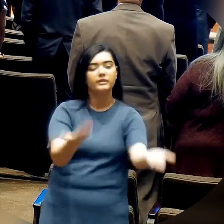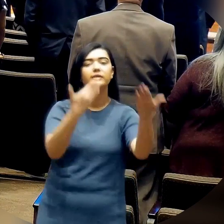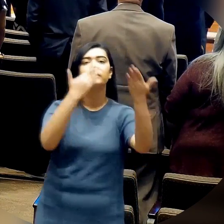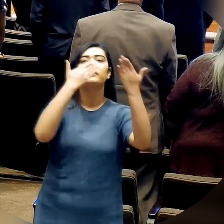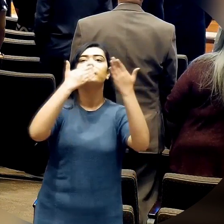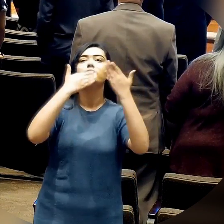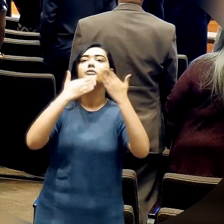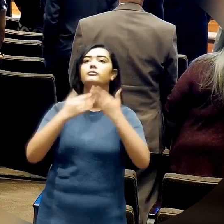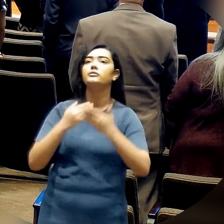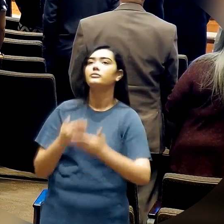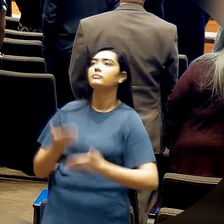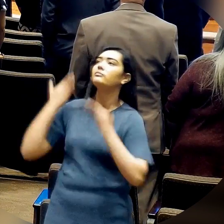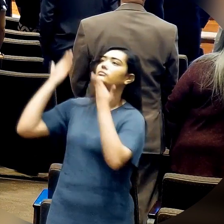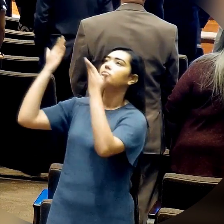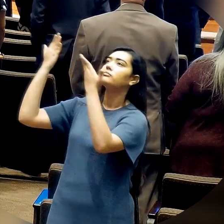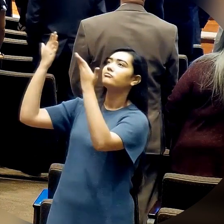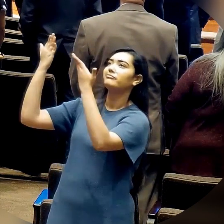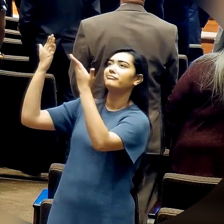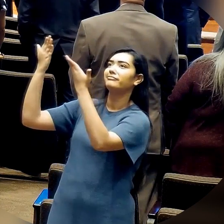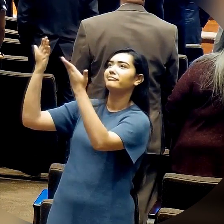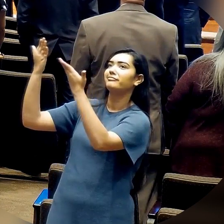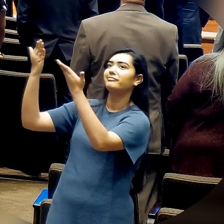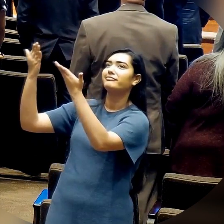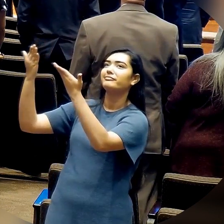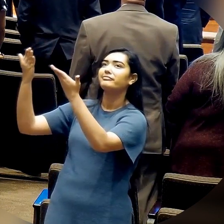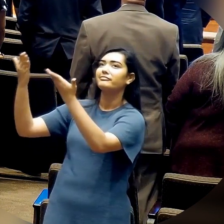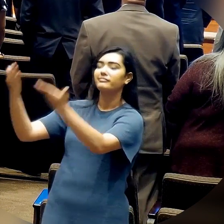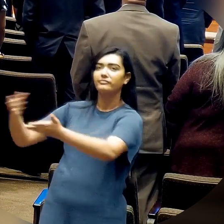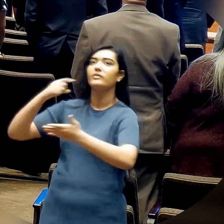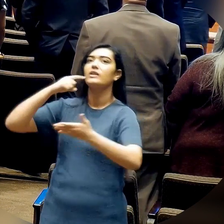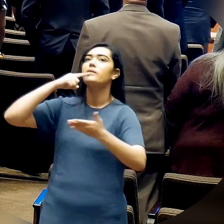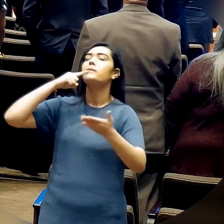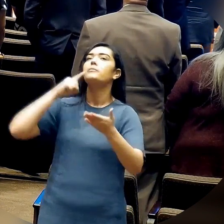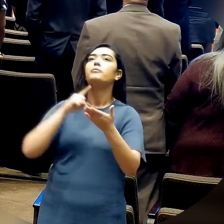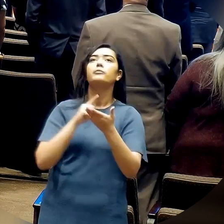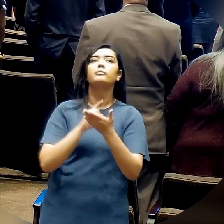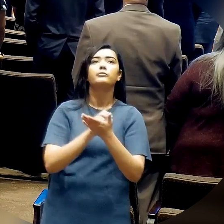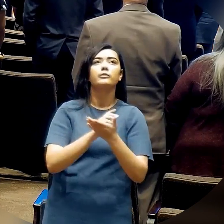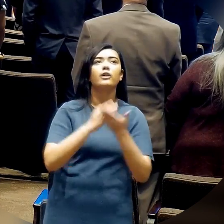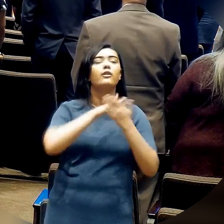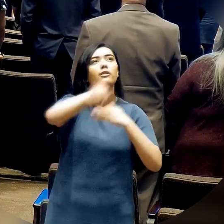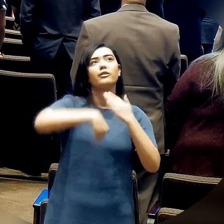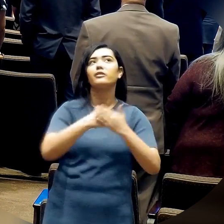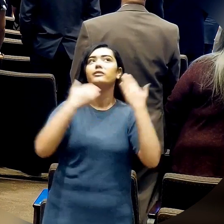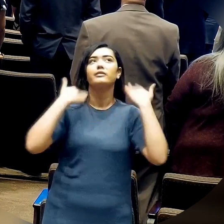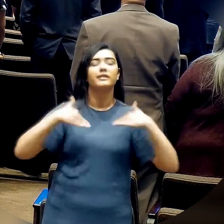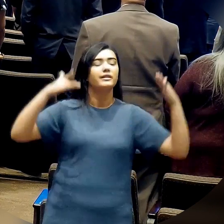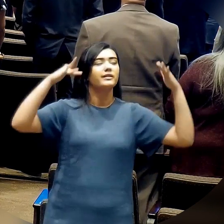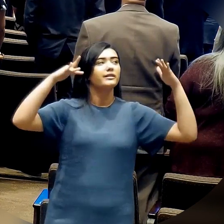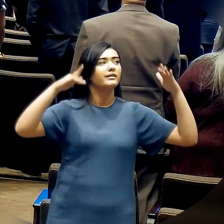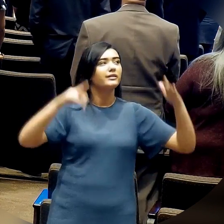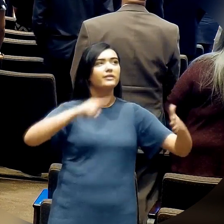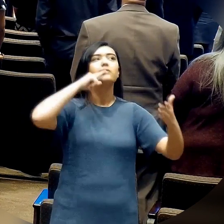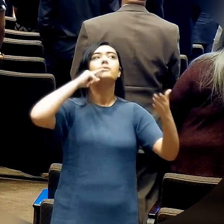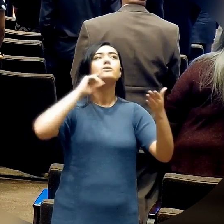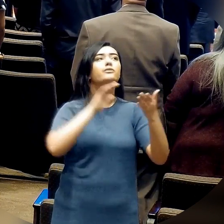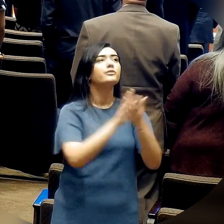heavenly host. Praise Him above the